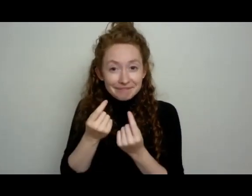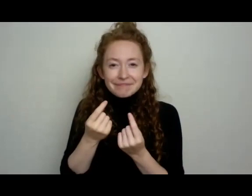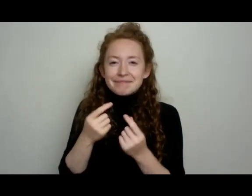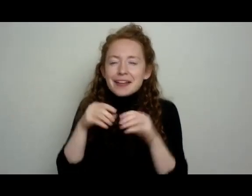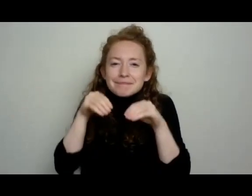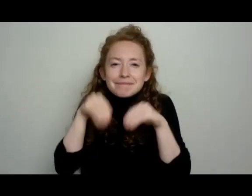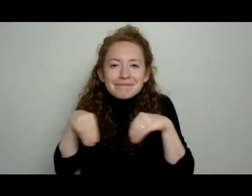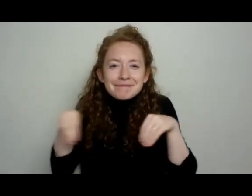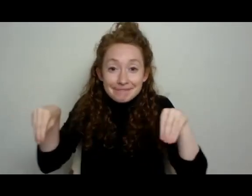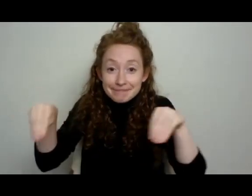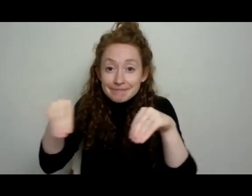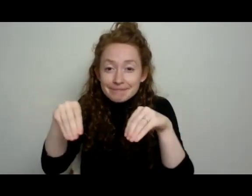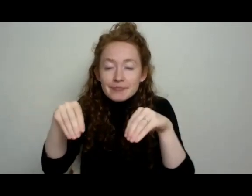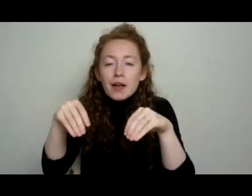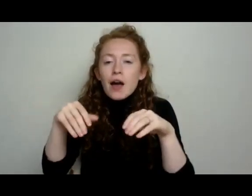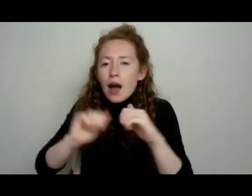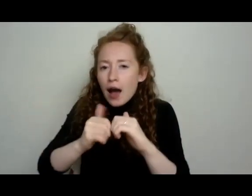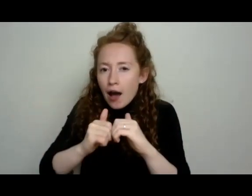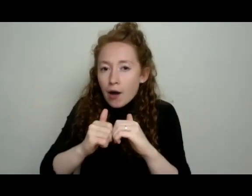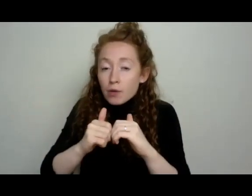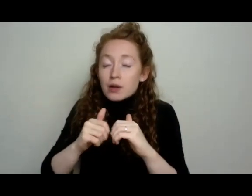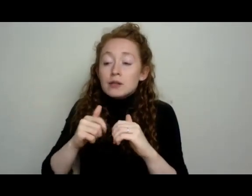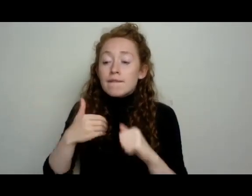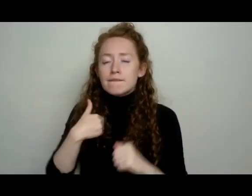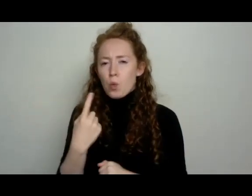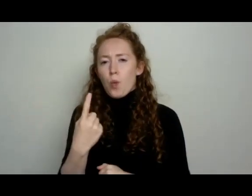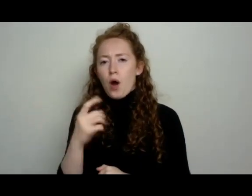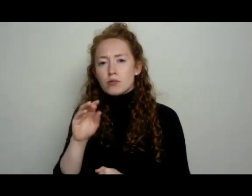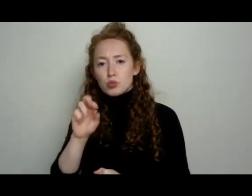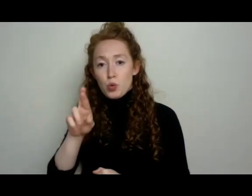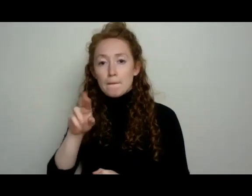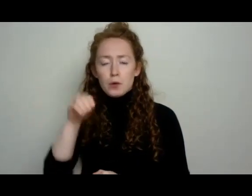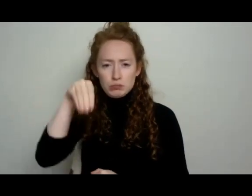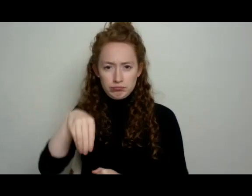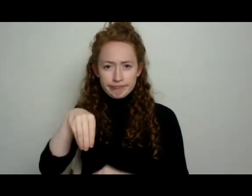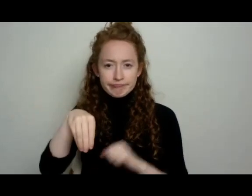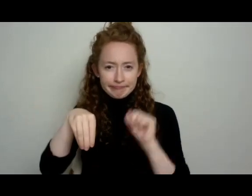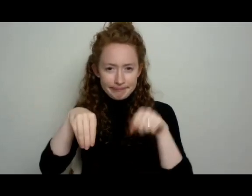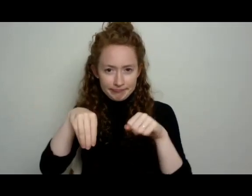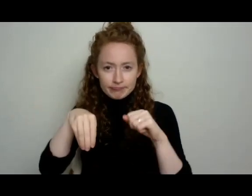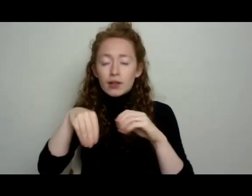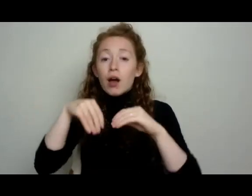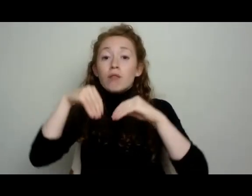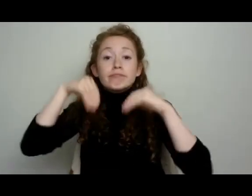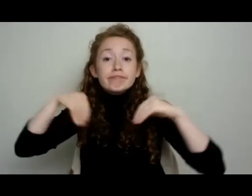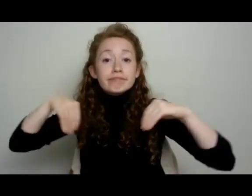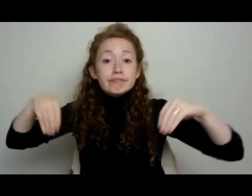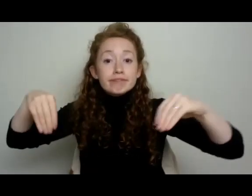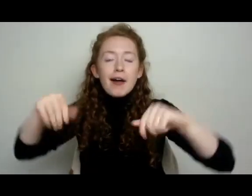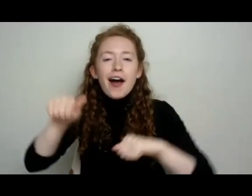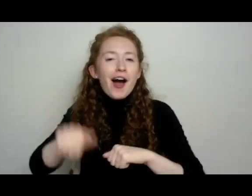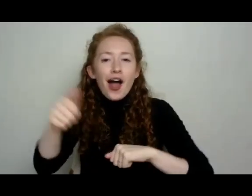Yes, have that one in the middle. But then when you plant that cucumber, also entirely